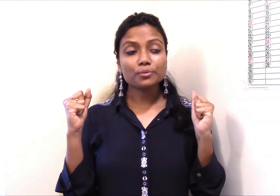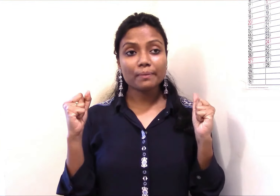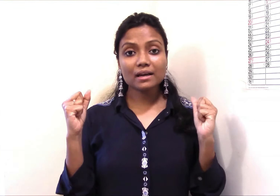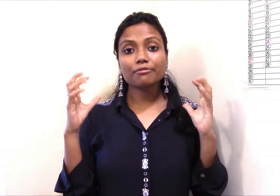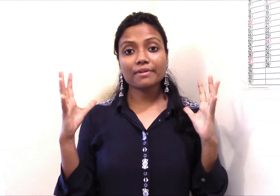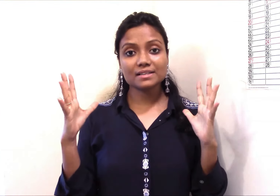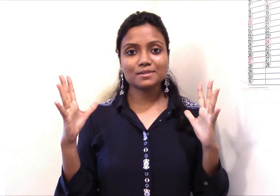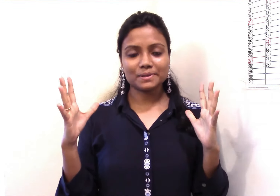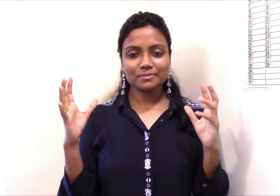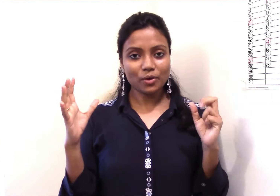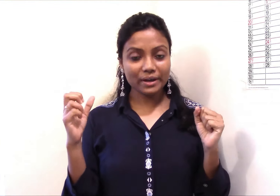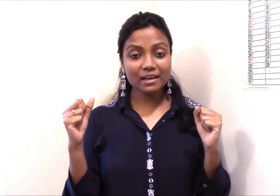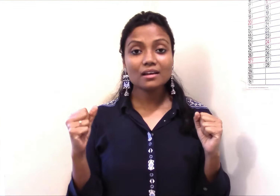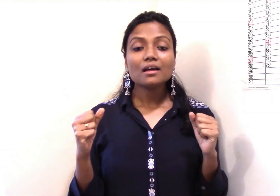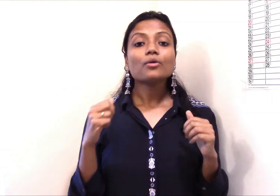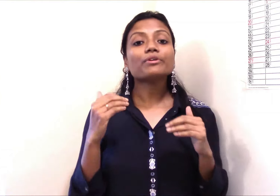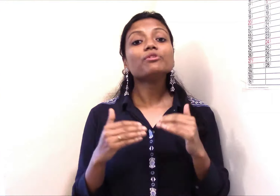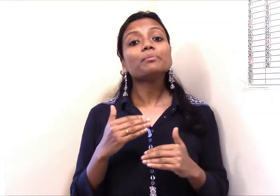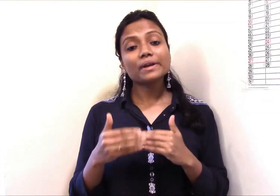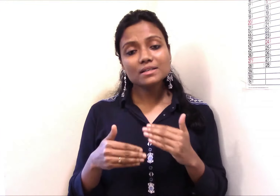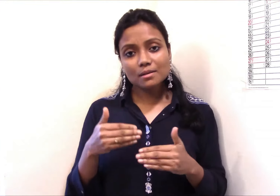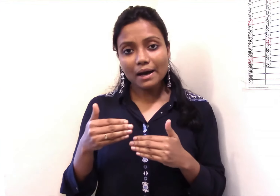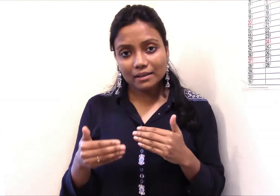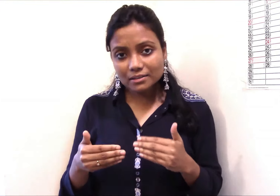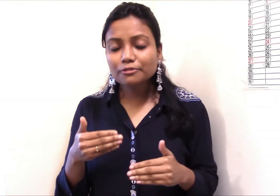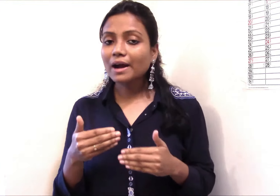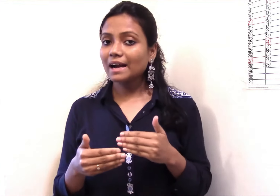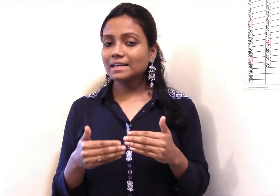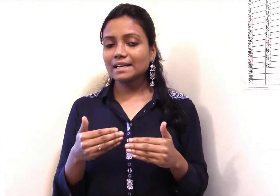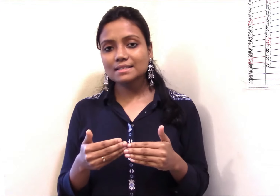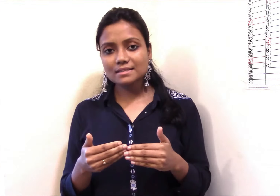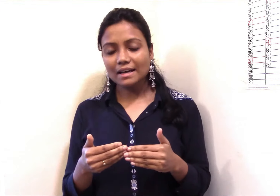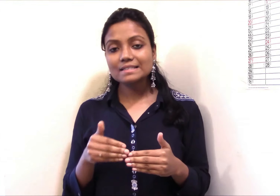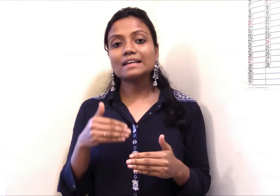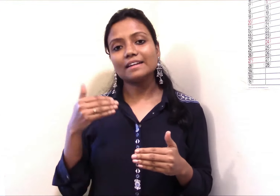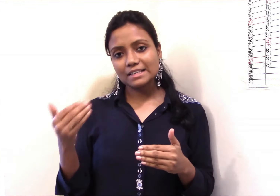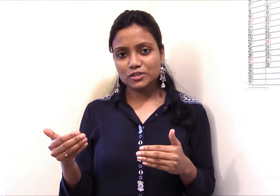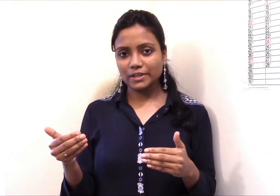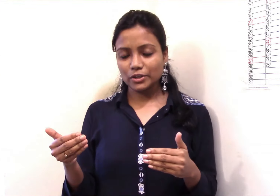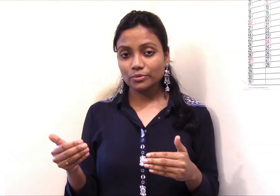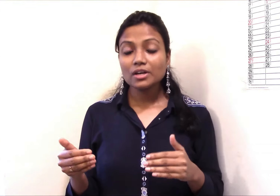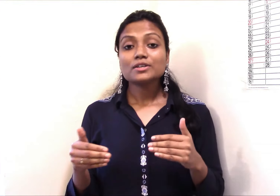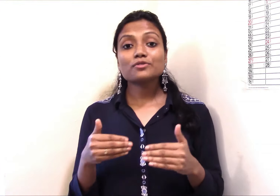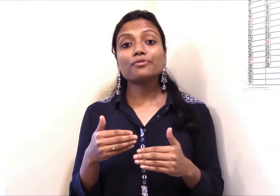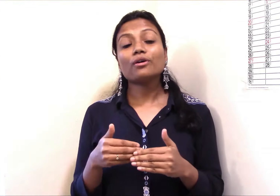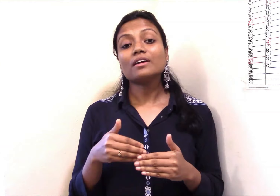make flexible okay we will bring some another hand exercise in next video so for